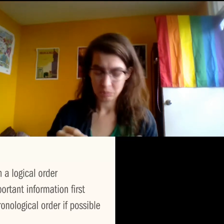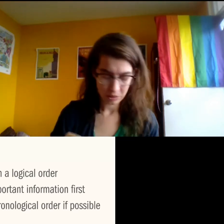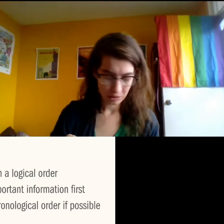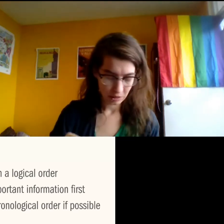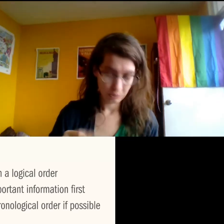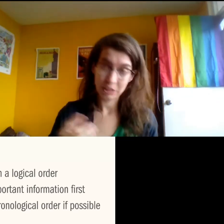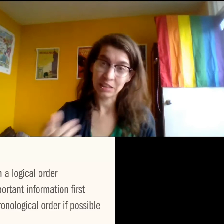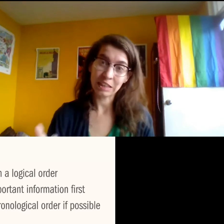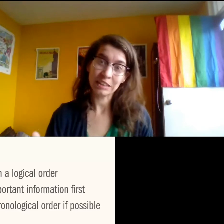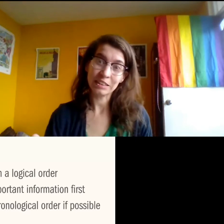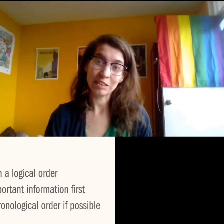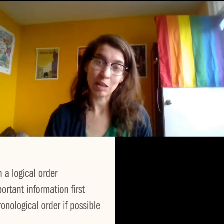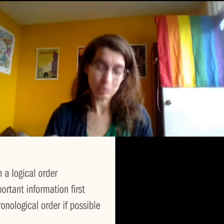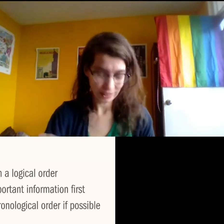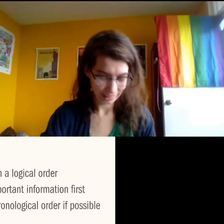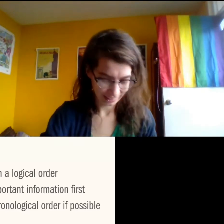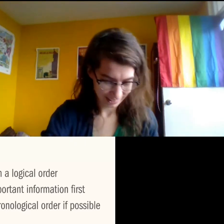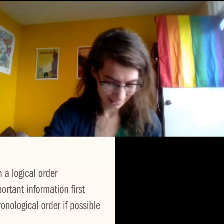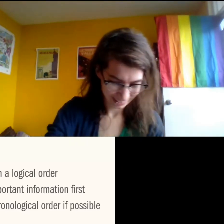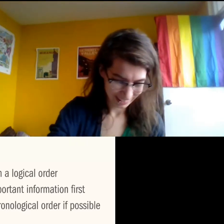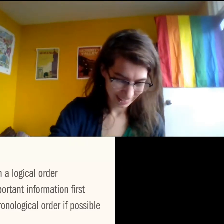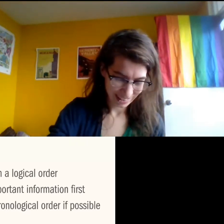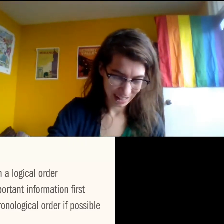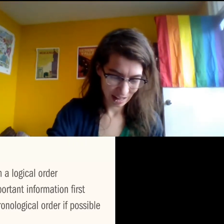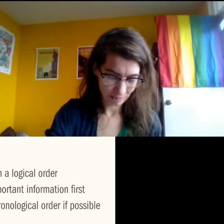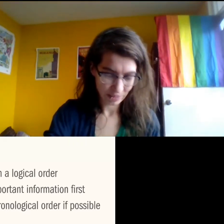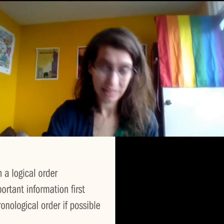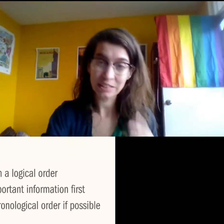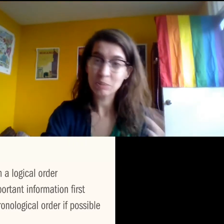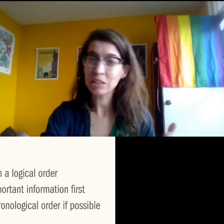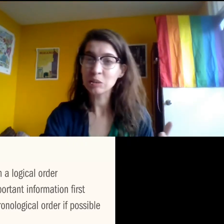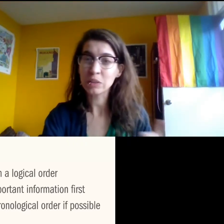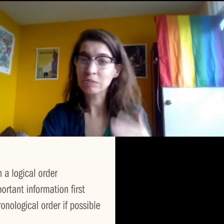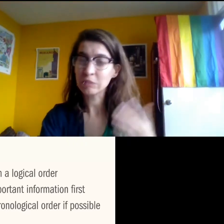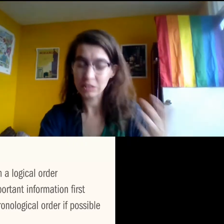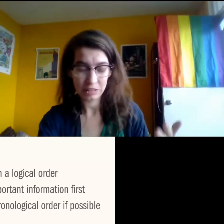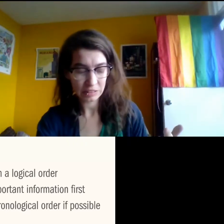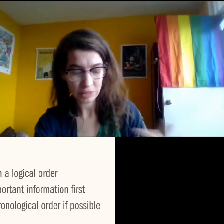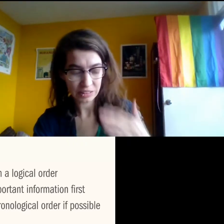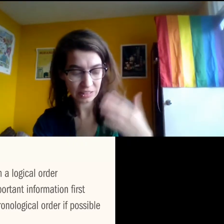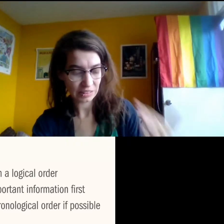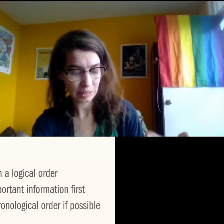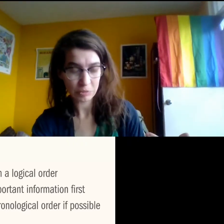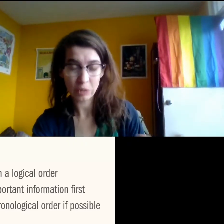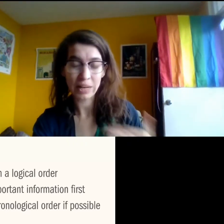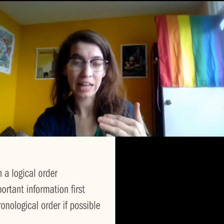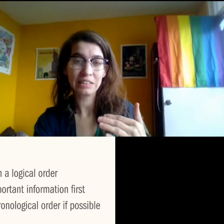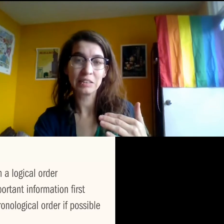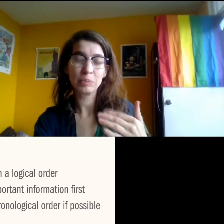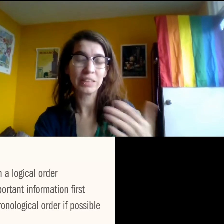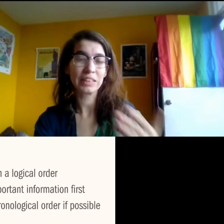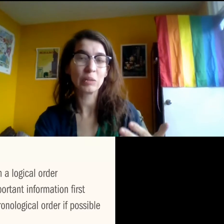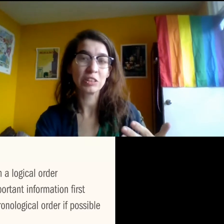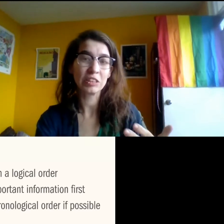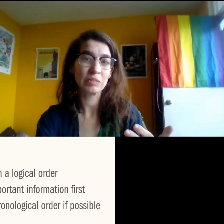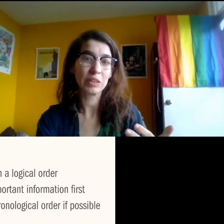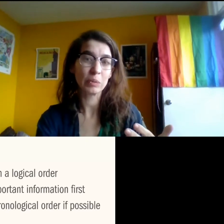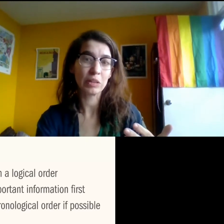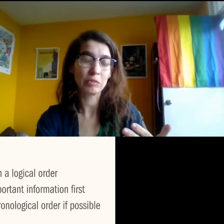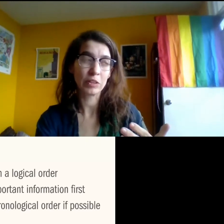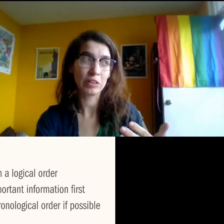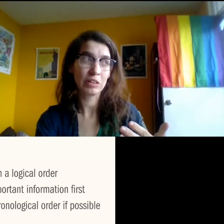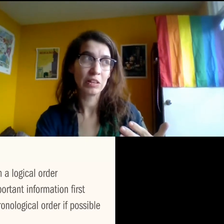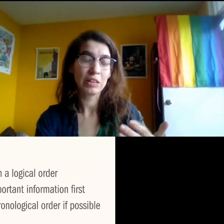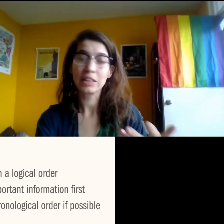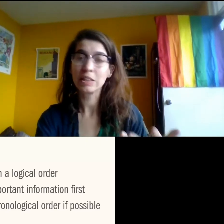Um, because access is complicated. Um, and some things work for some things and some don't, and plain language doesn't